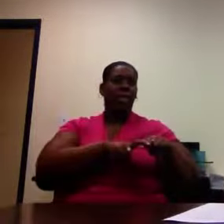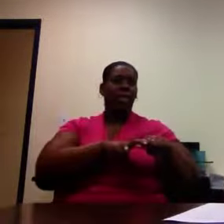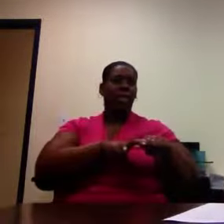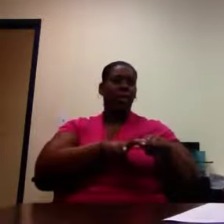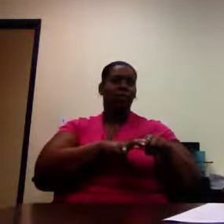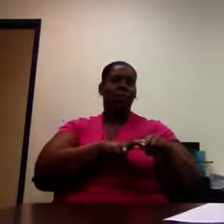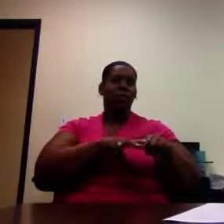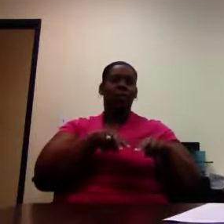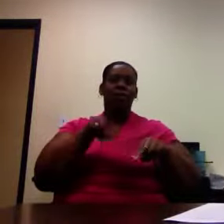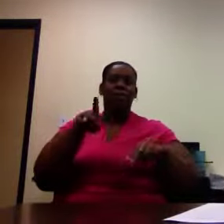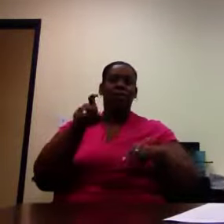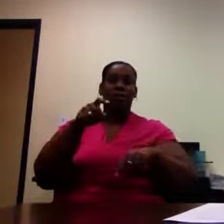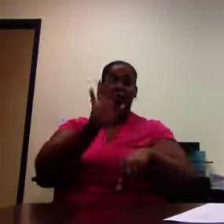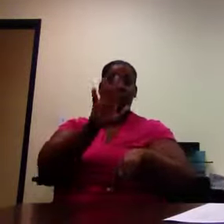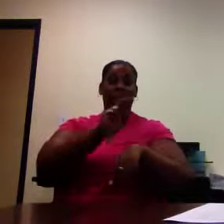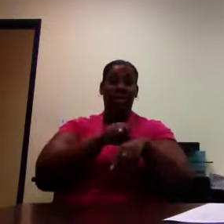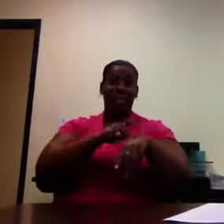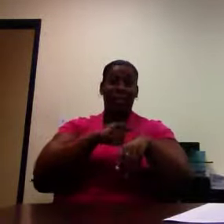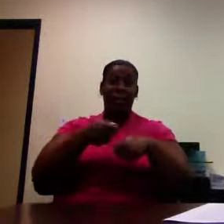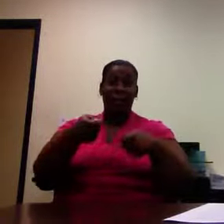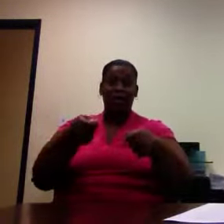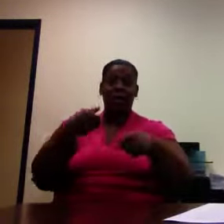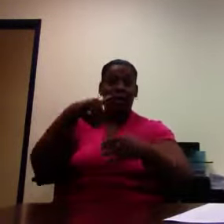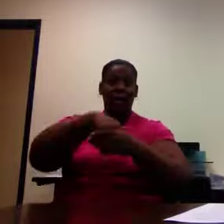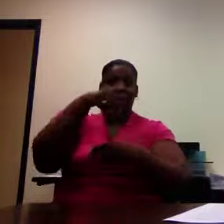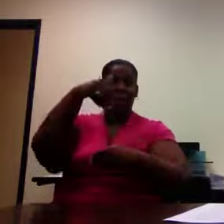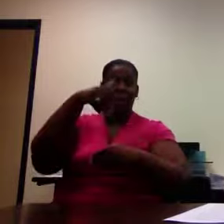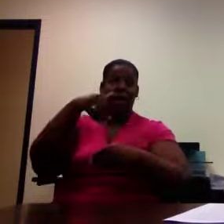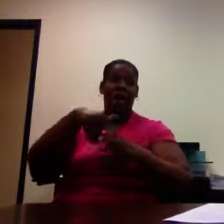All right. Third offense is suspension. Not to see three days.